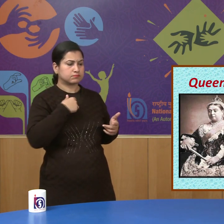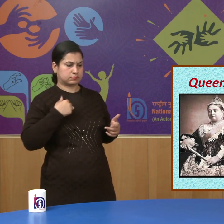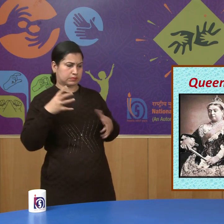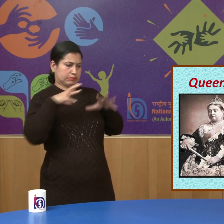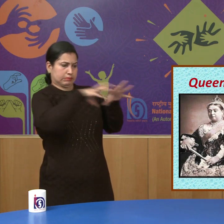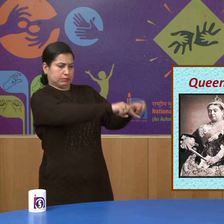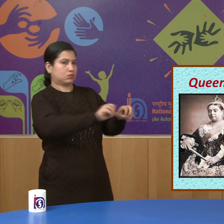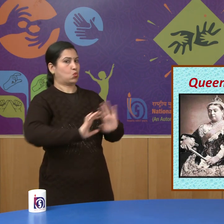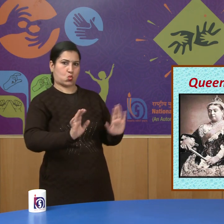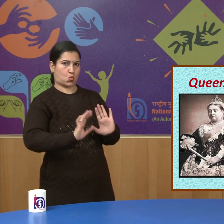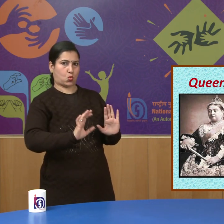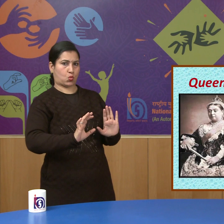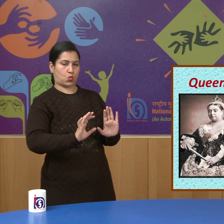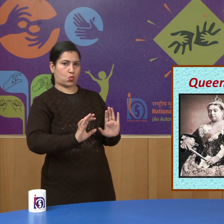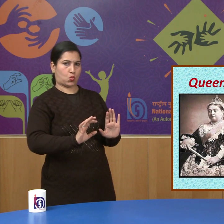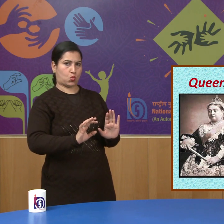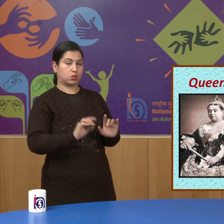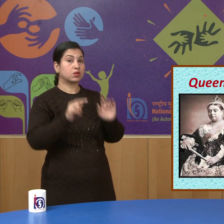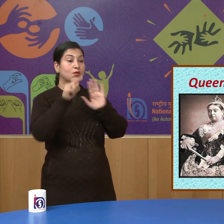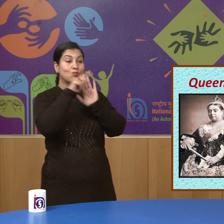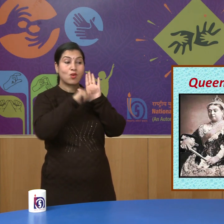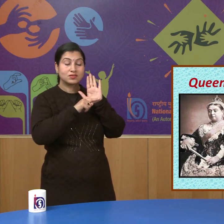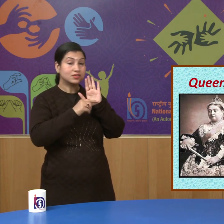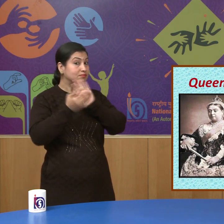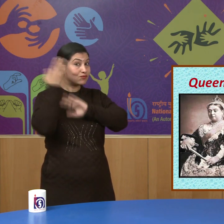occupied by the British under the policy of lapse